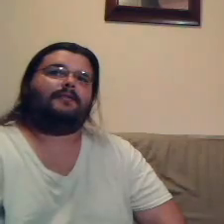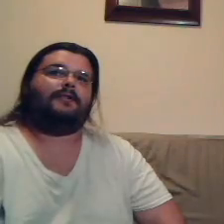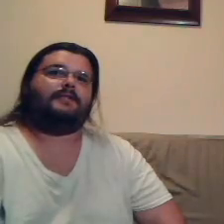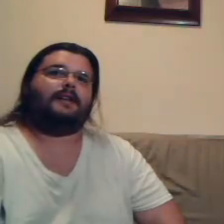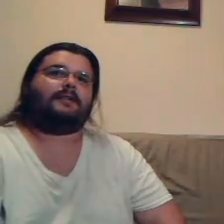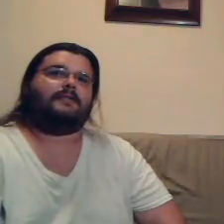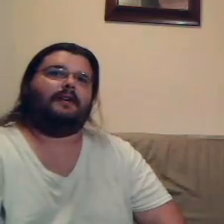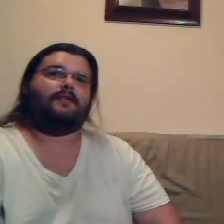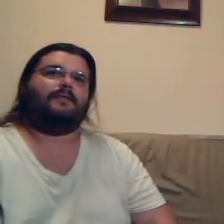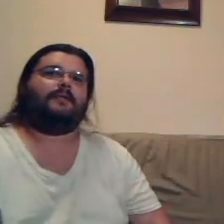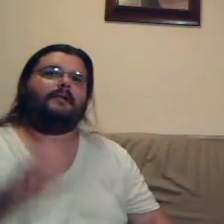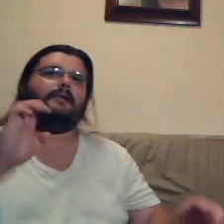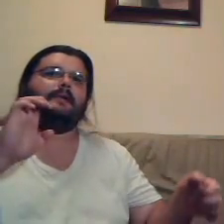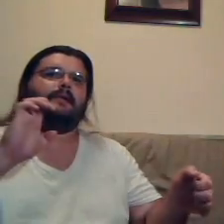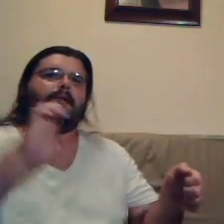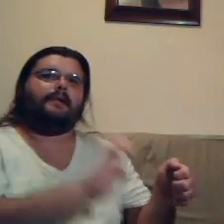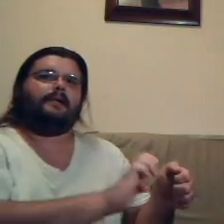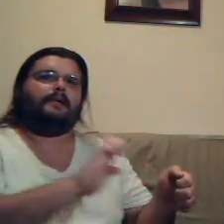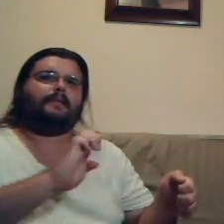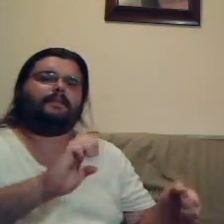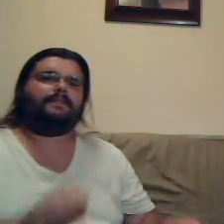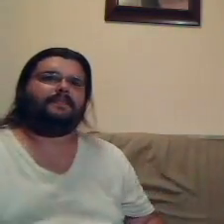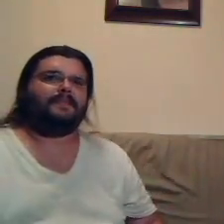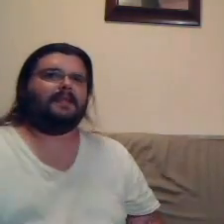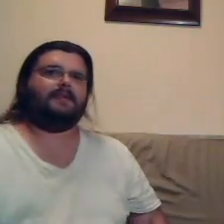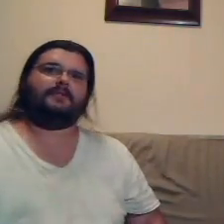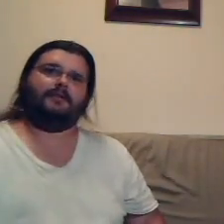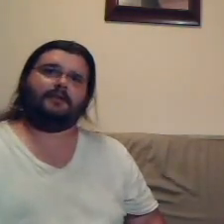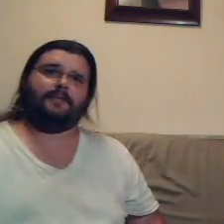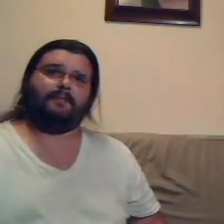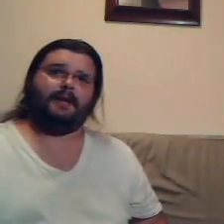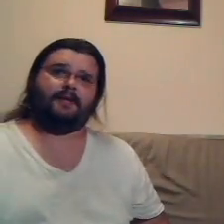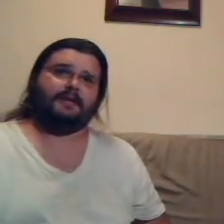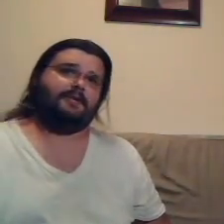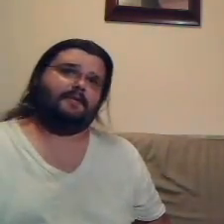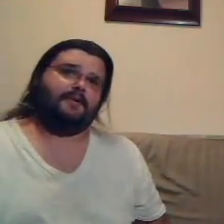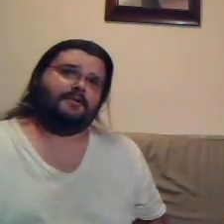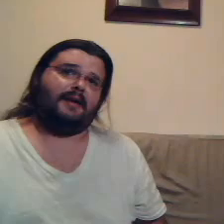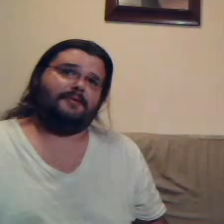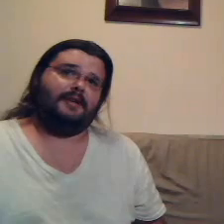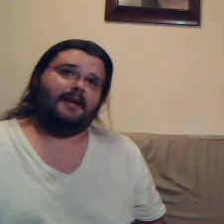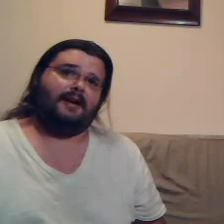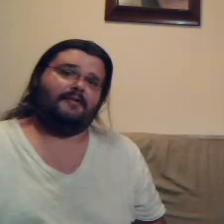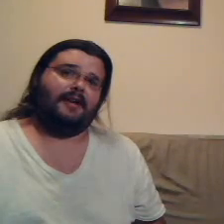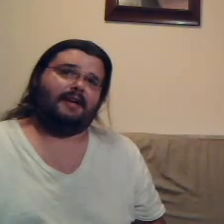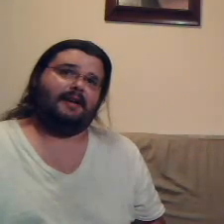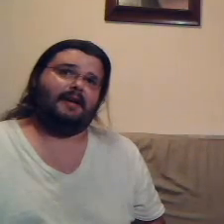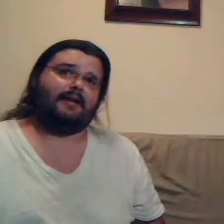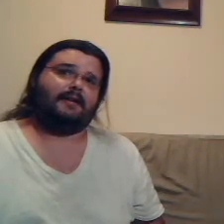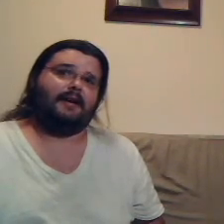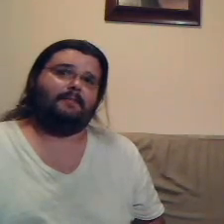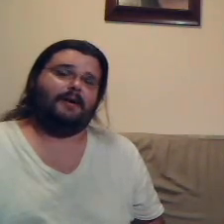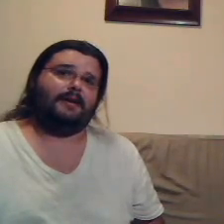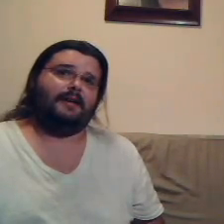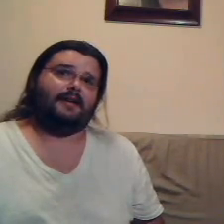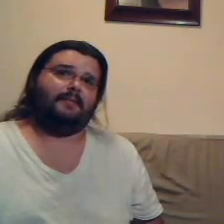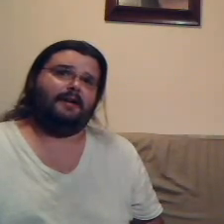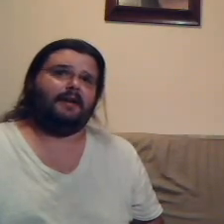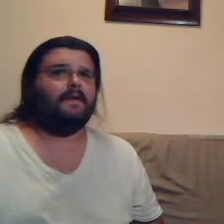30 seconds later, ha! And she looked up at me, because that was the first time she encountered that, and I kind of butted in, and I'm like,